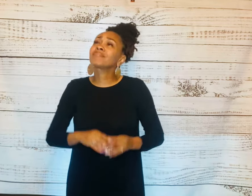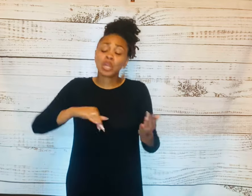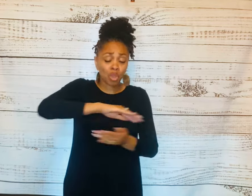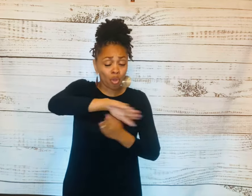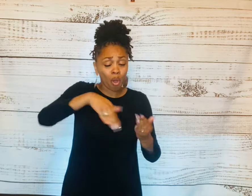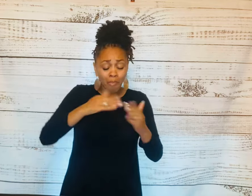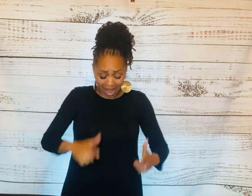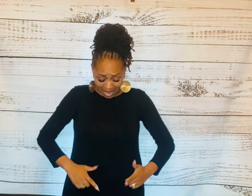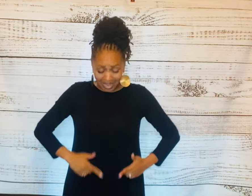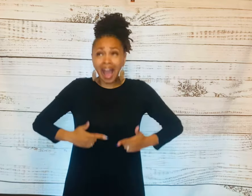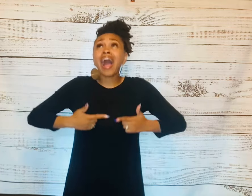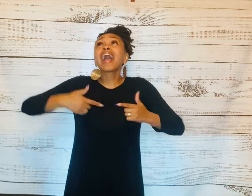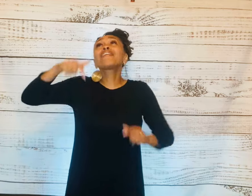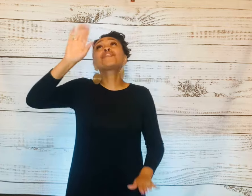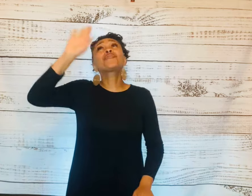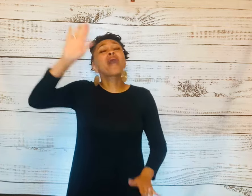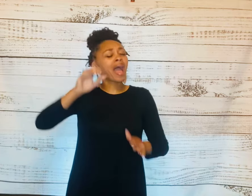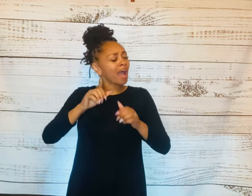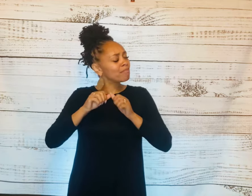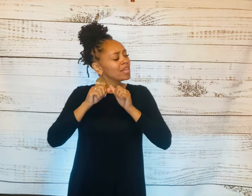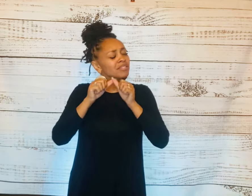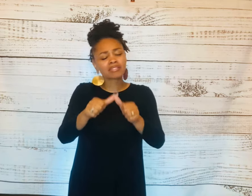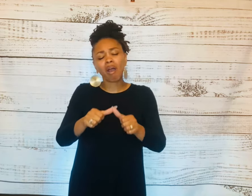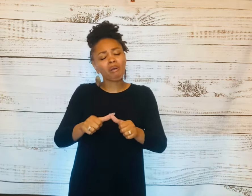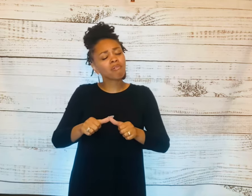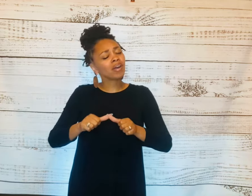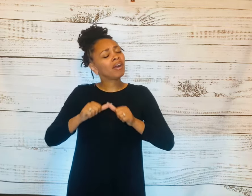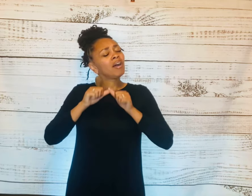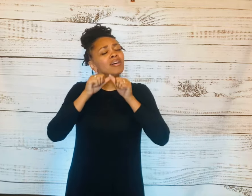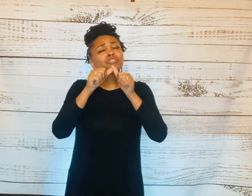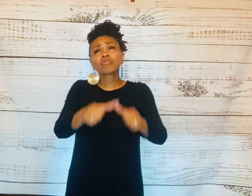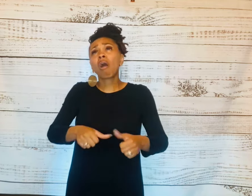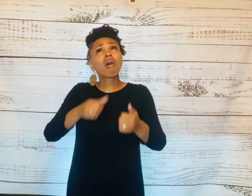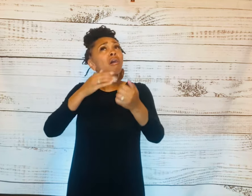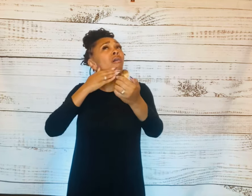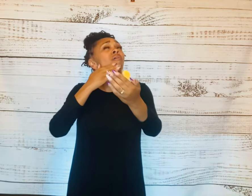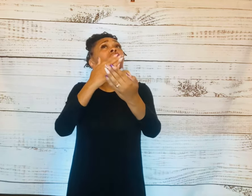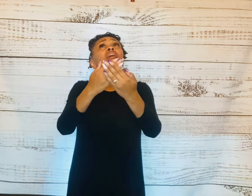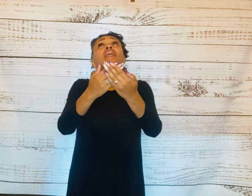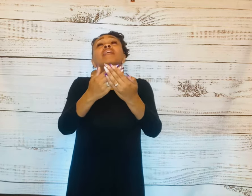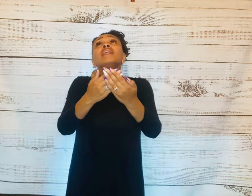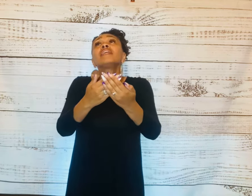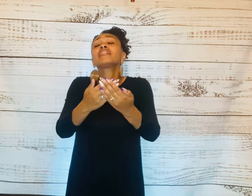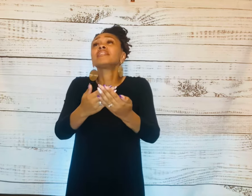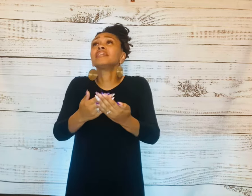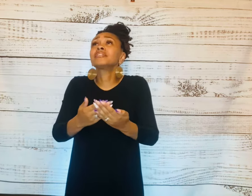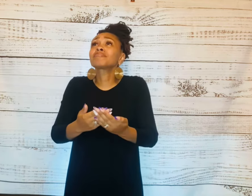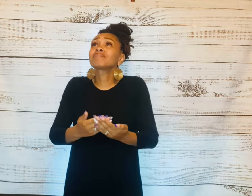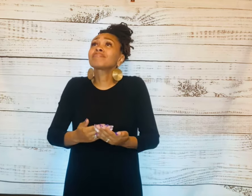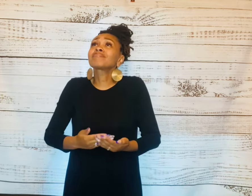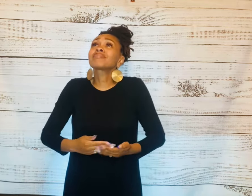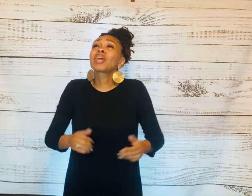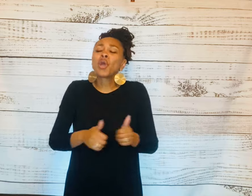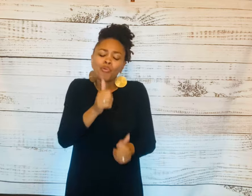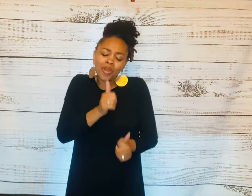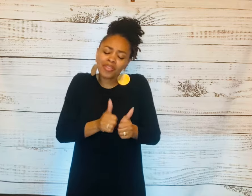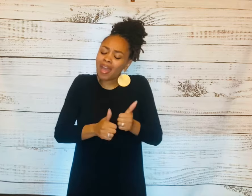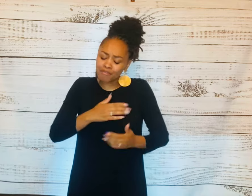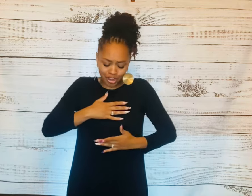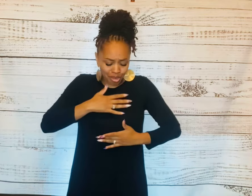And all my life you have been so, so good. With every